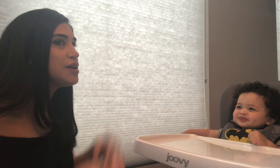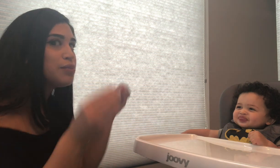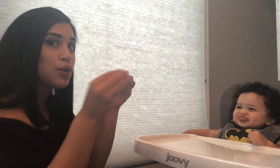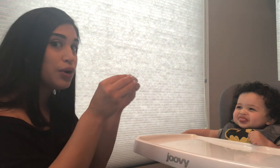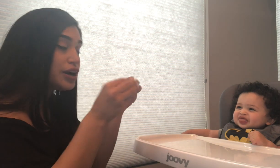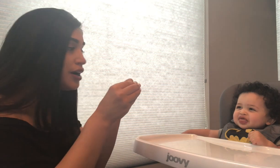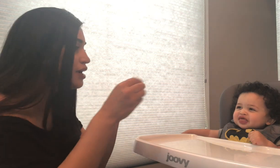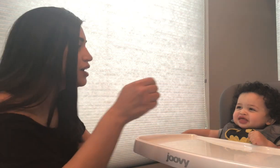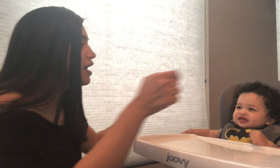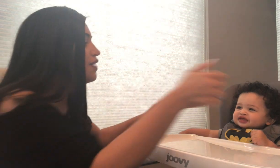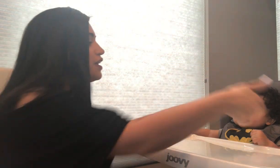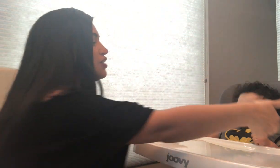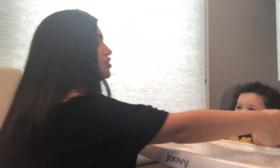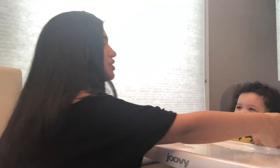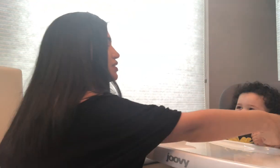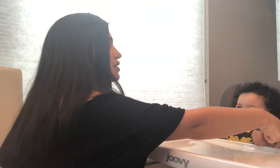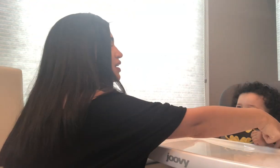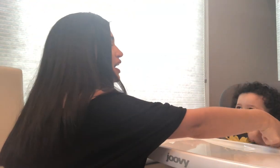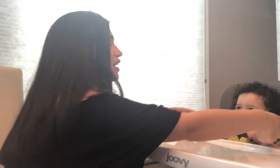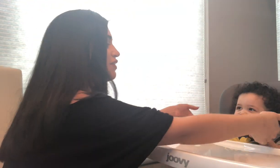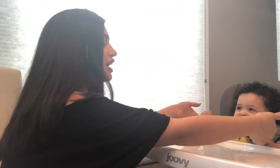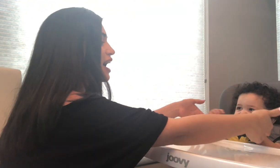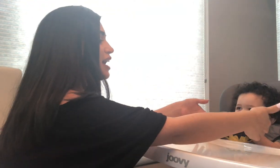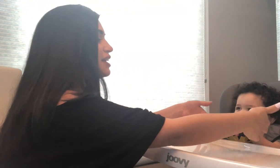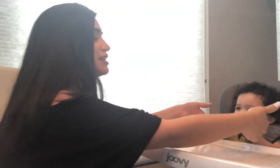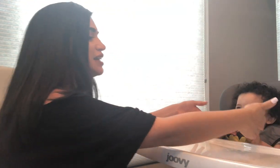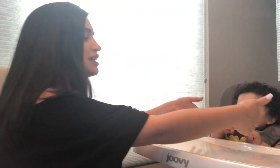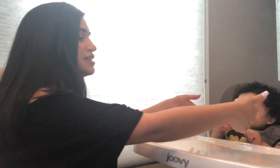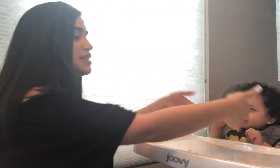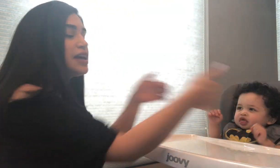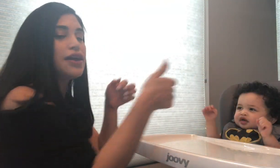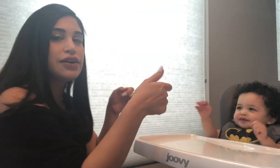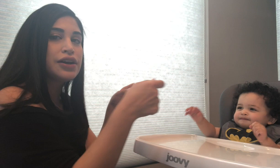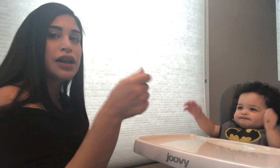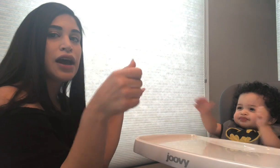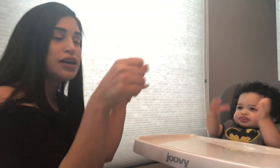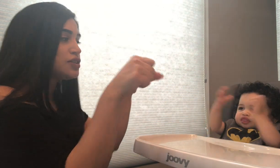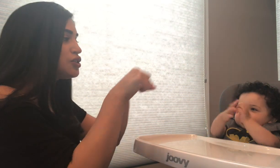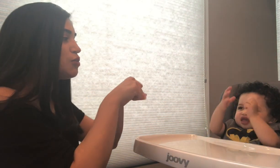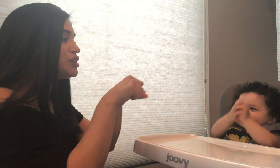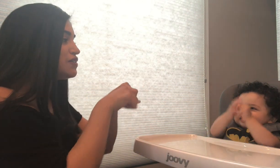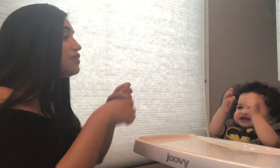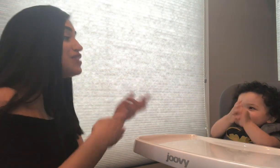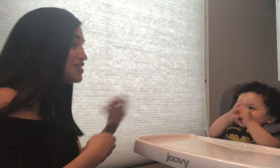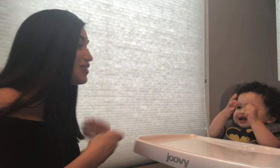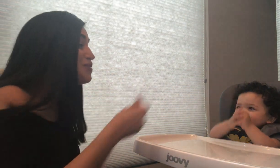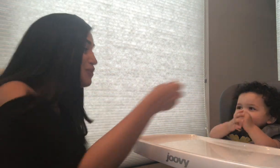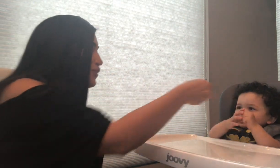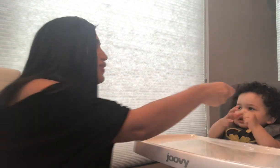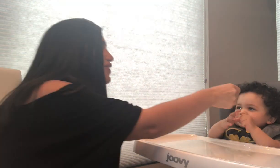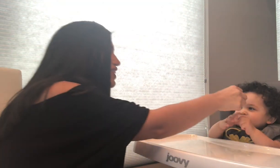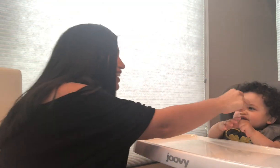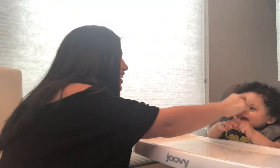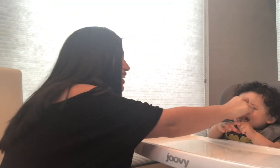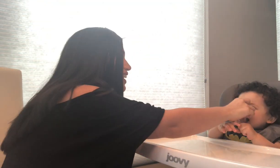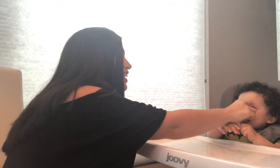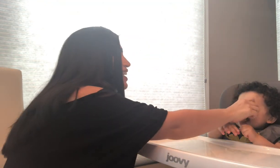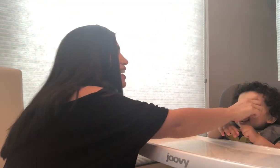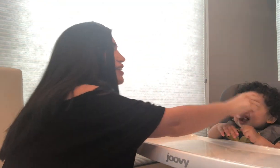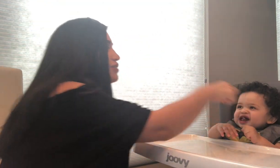more and then just kind of guide his hands together. Not so much of the physical more. And